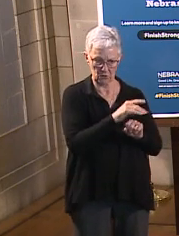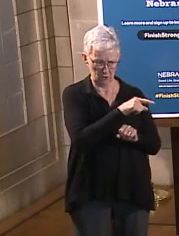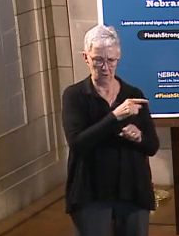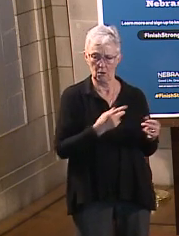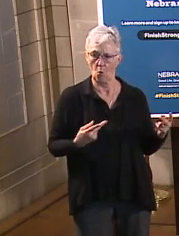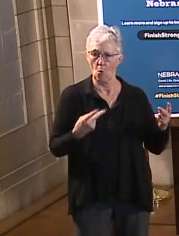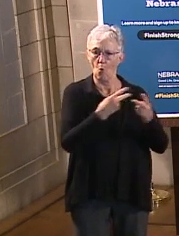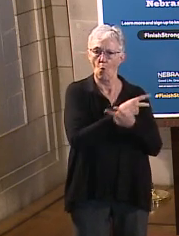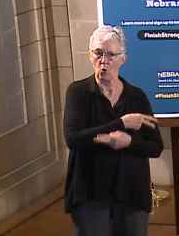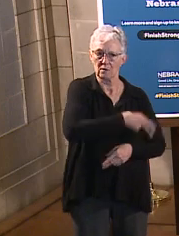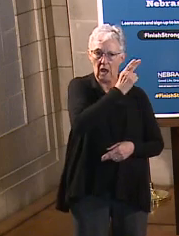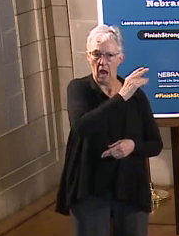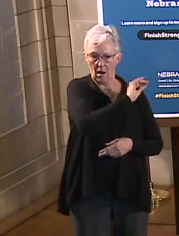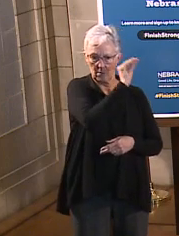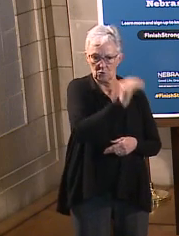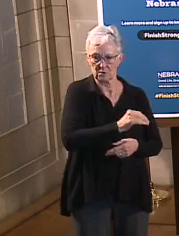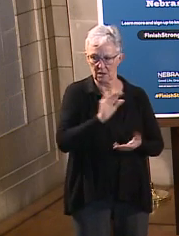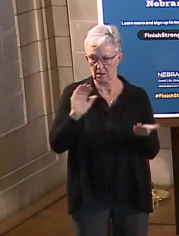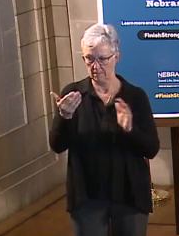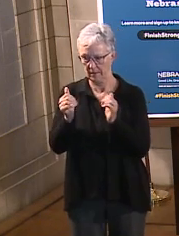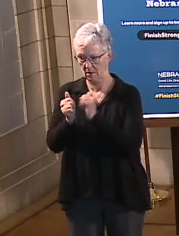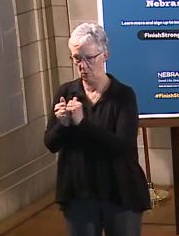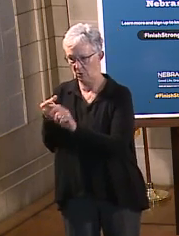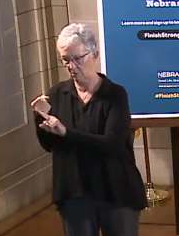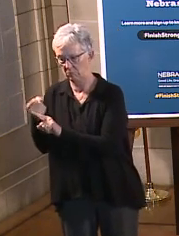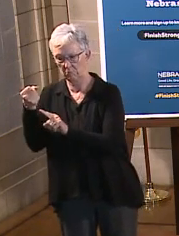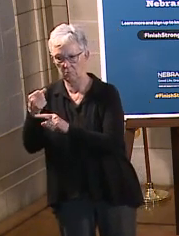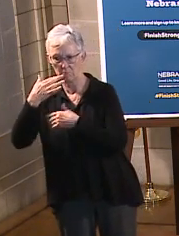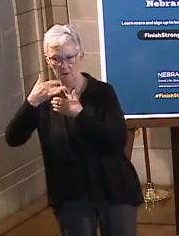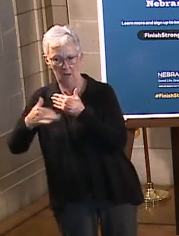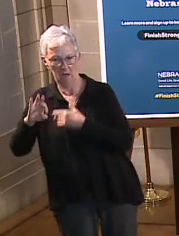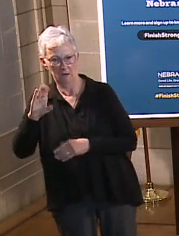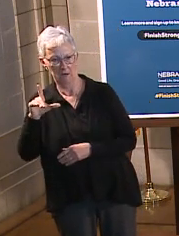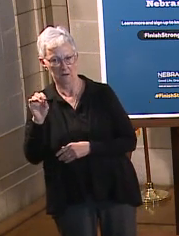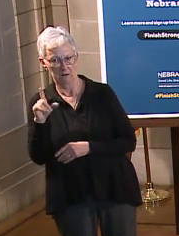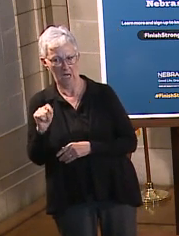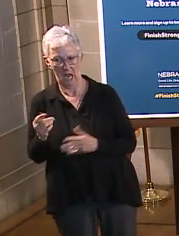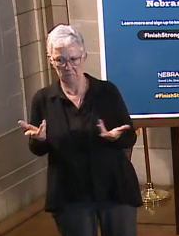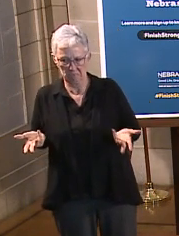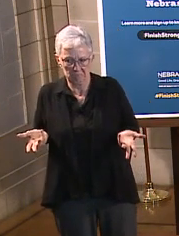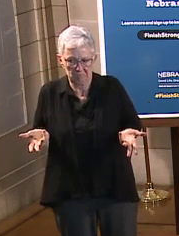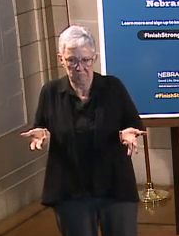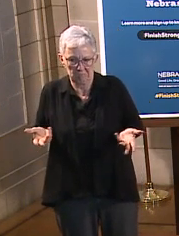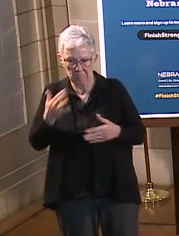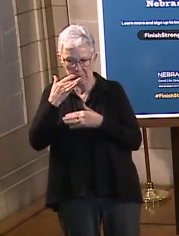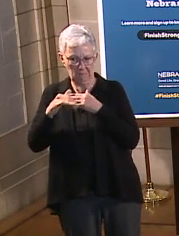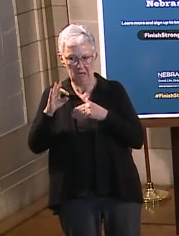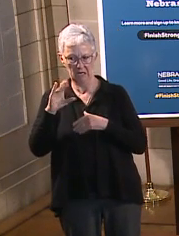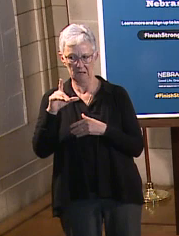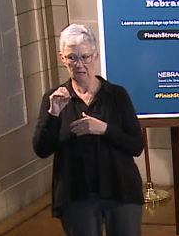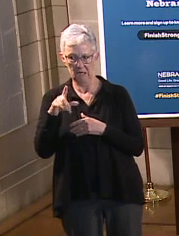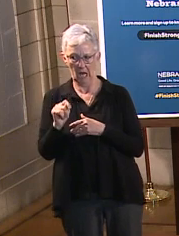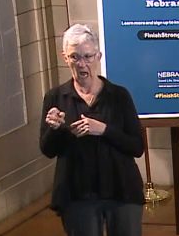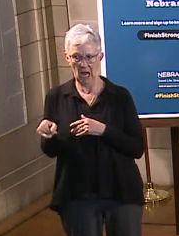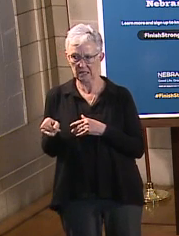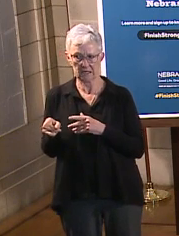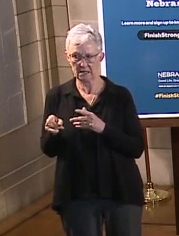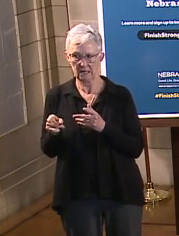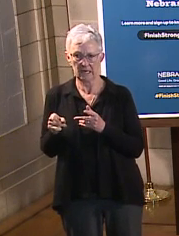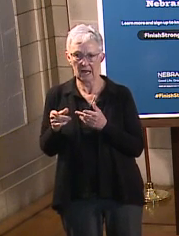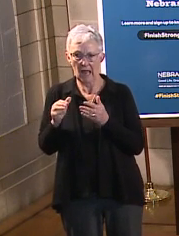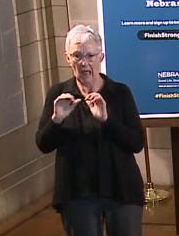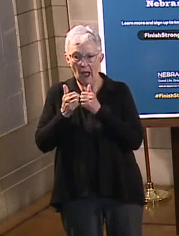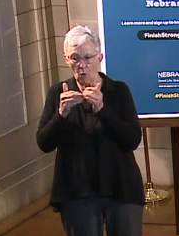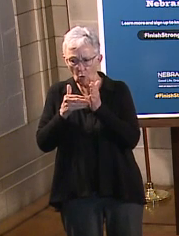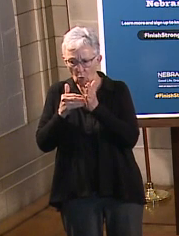0.06% of the time getting a blood clot as incident versus a little over 1